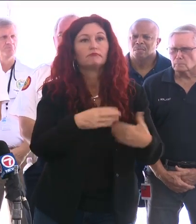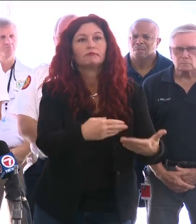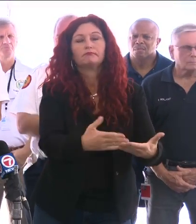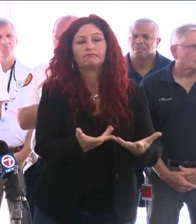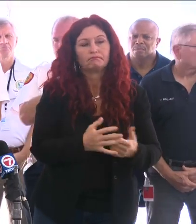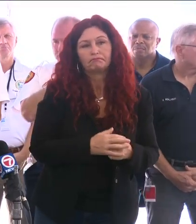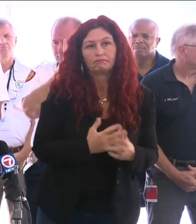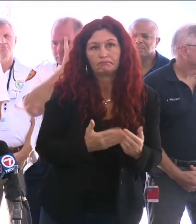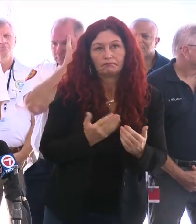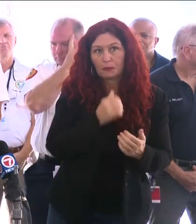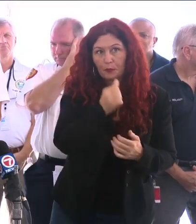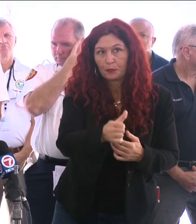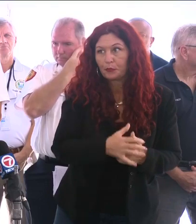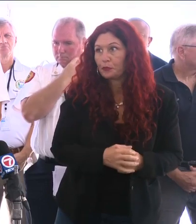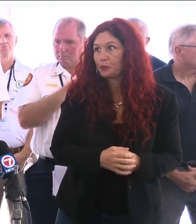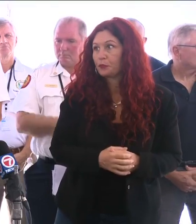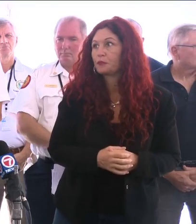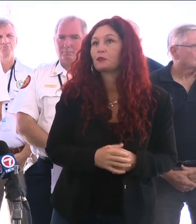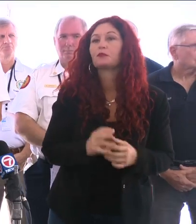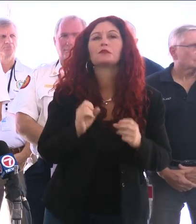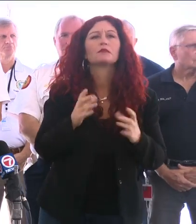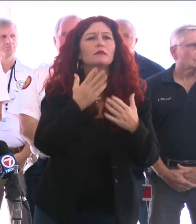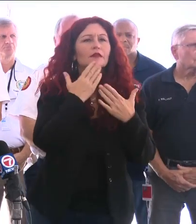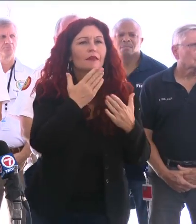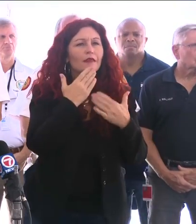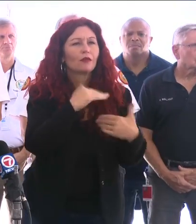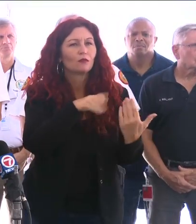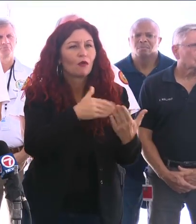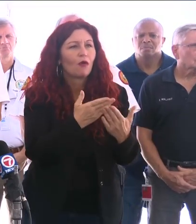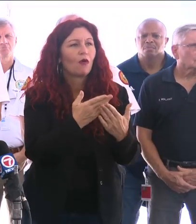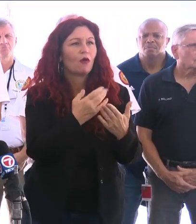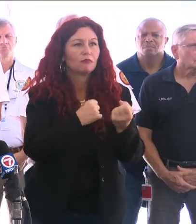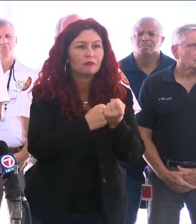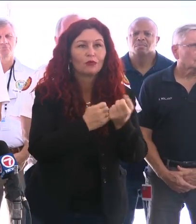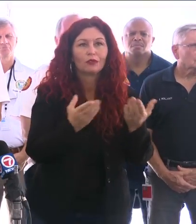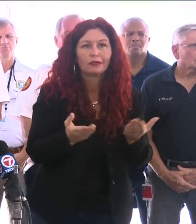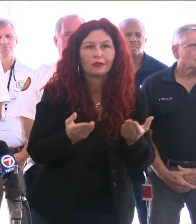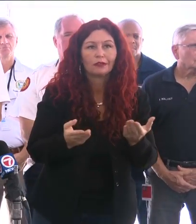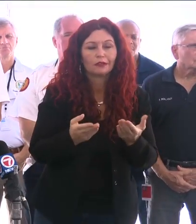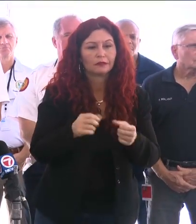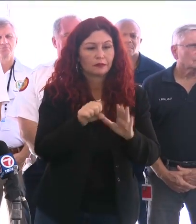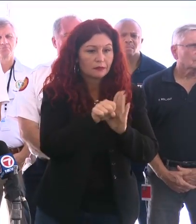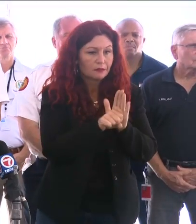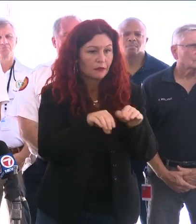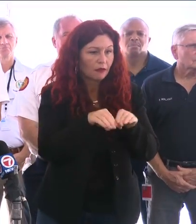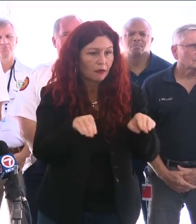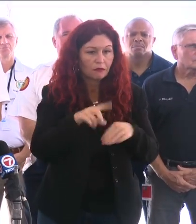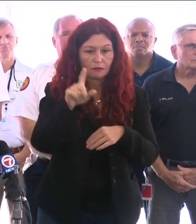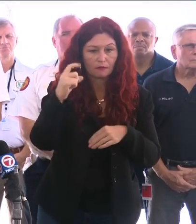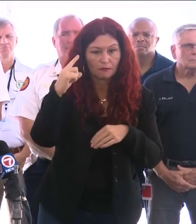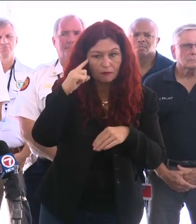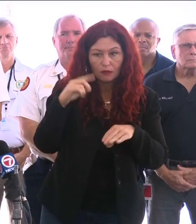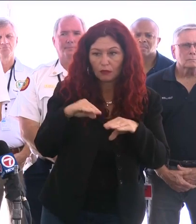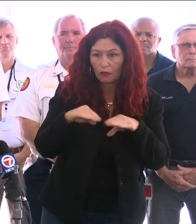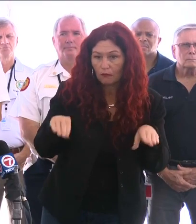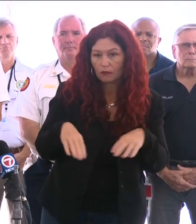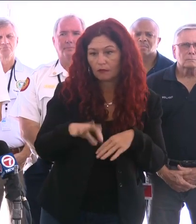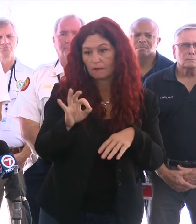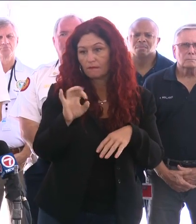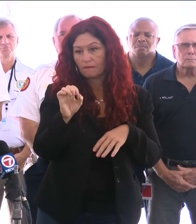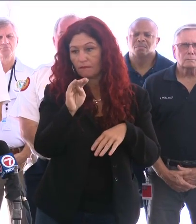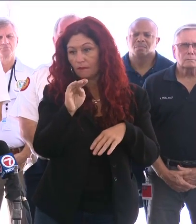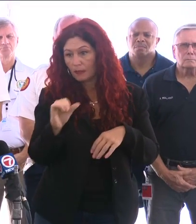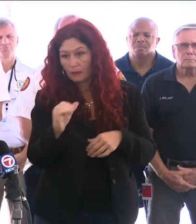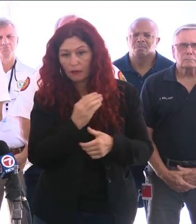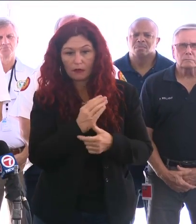partnership in providing support to the local businesses and families that have had an impact from this tragedy. And through their